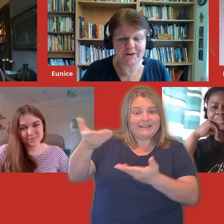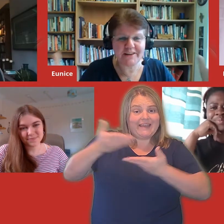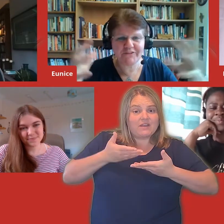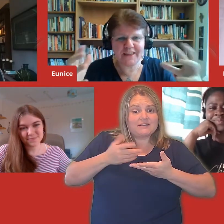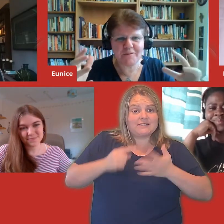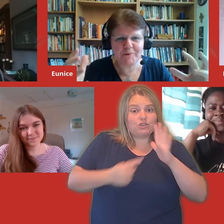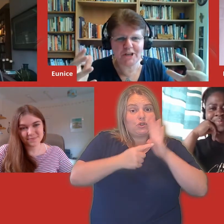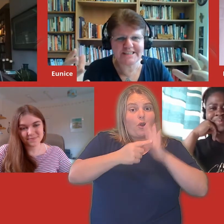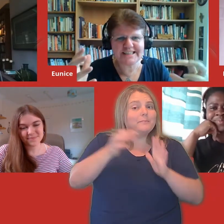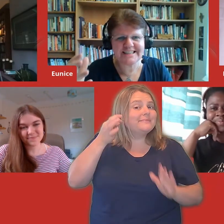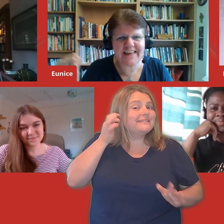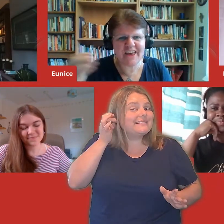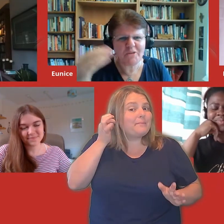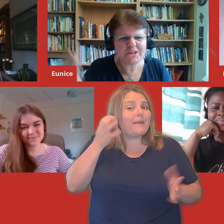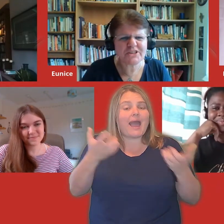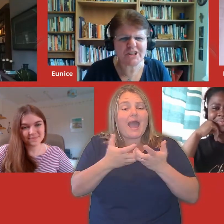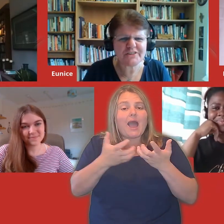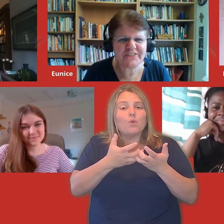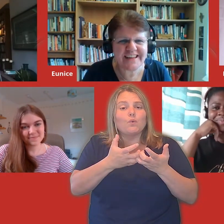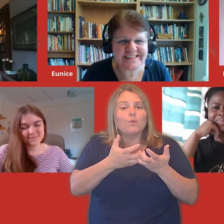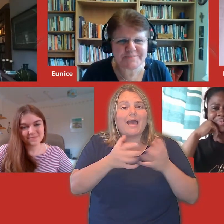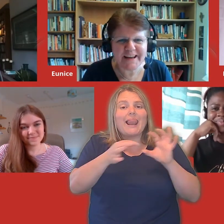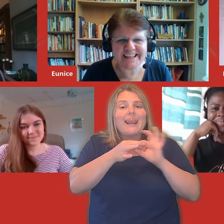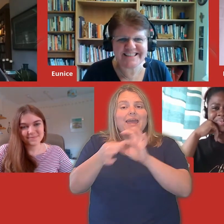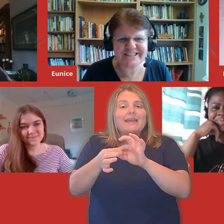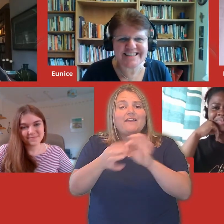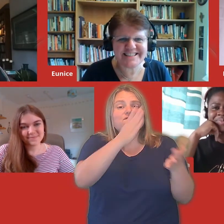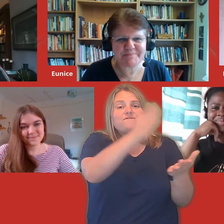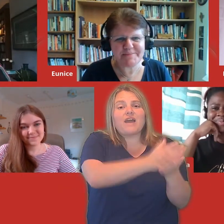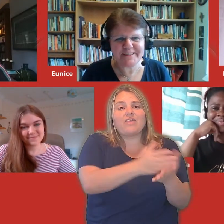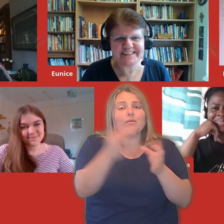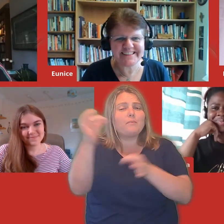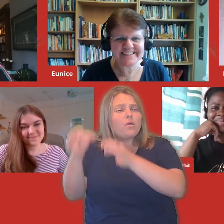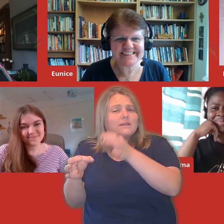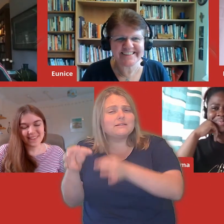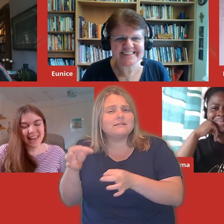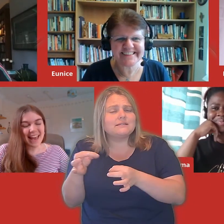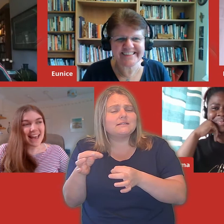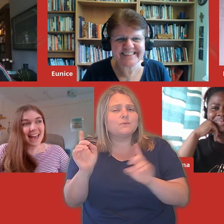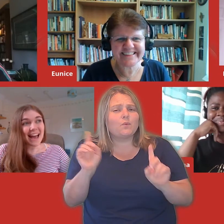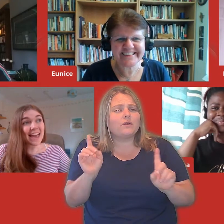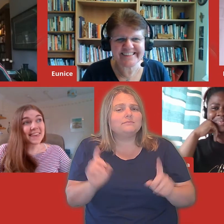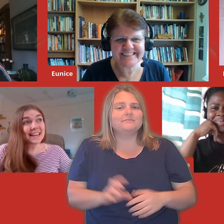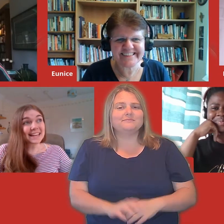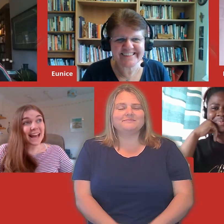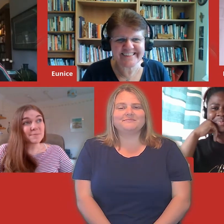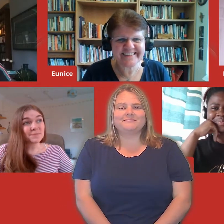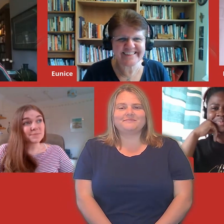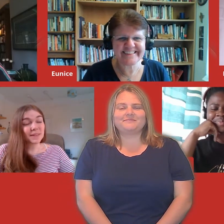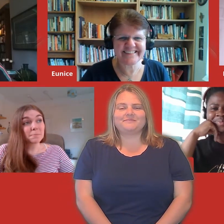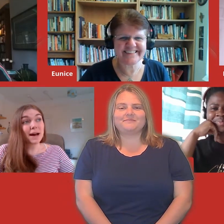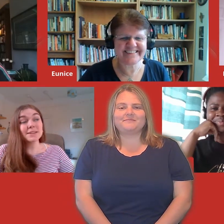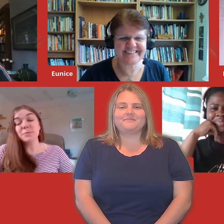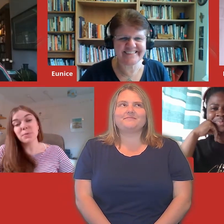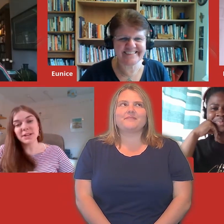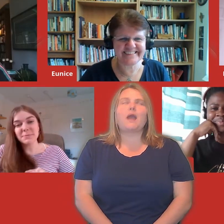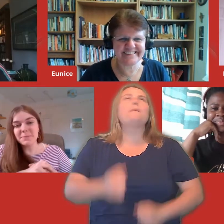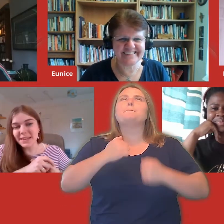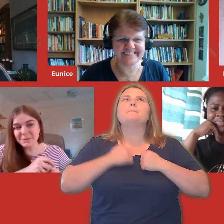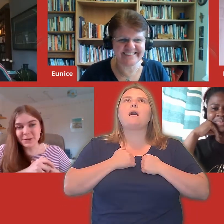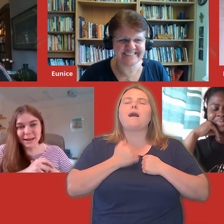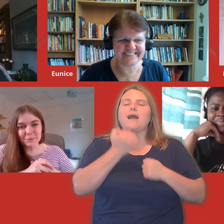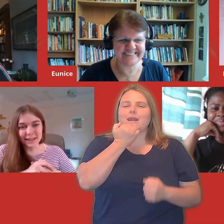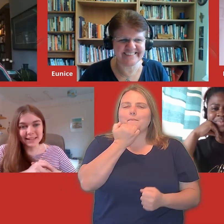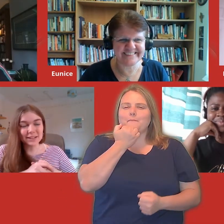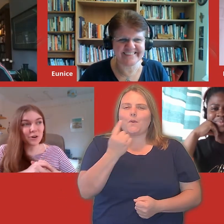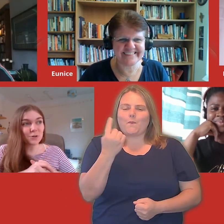how can we bring faith and politics together? What sort of things might you suggest to people? I think my number one, and